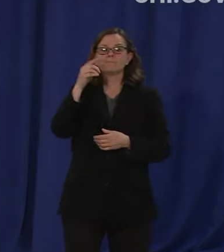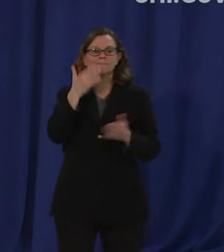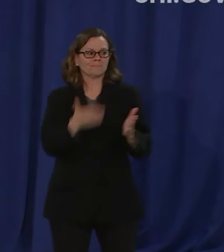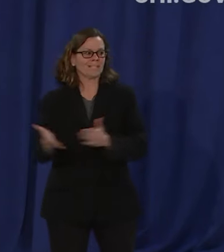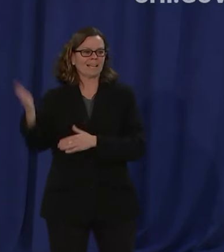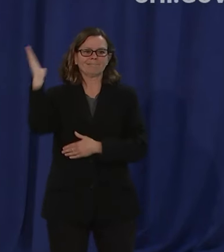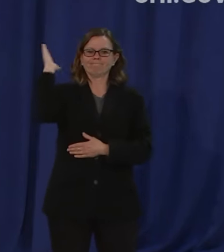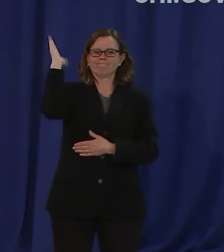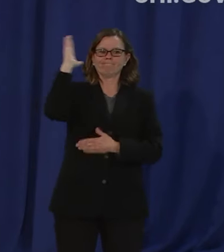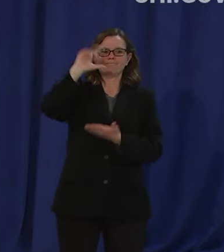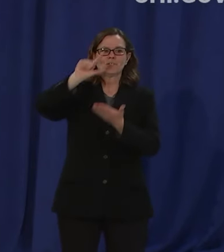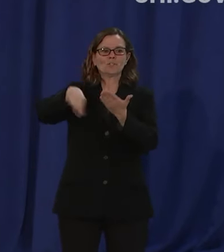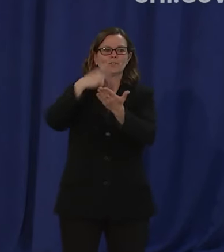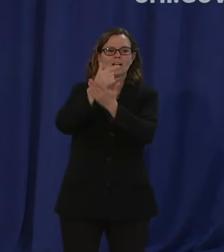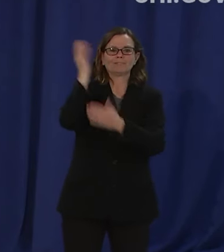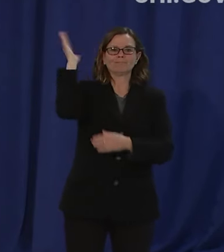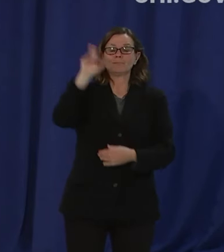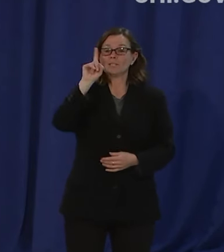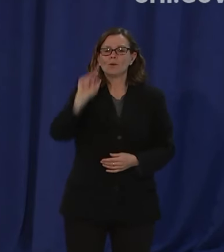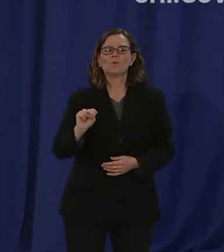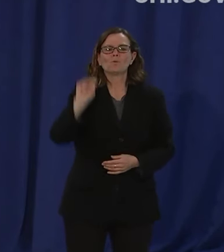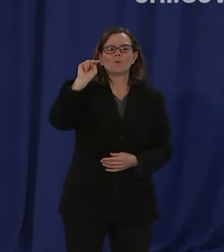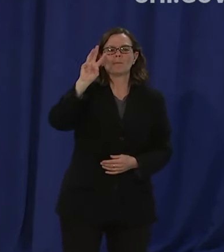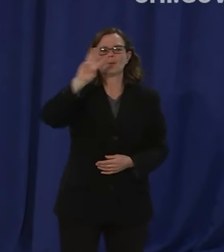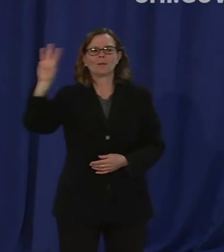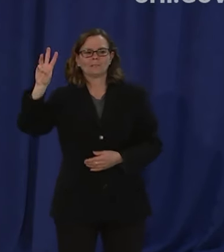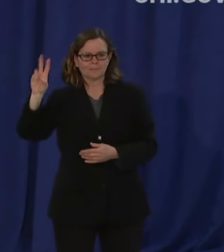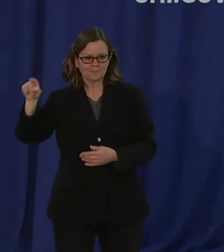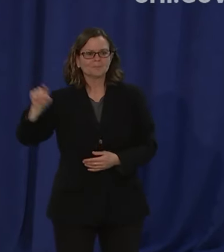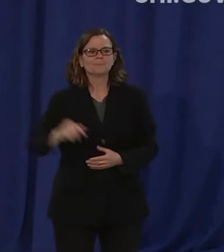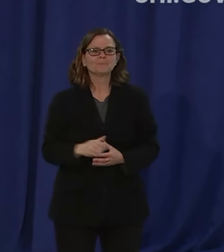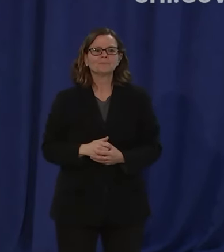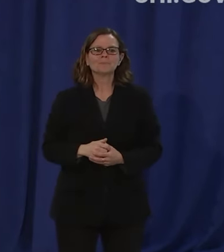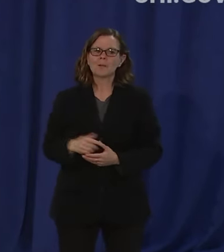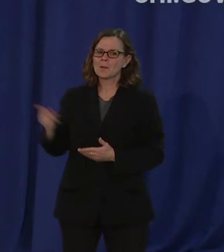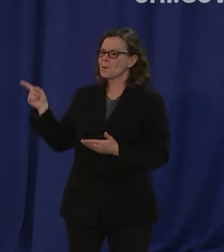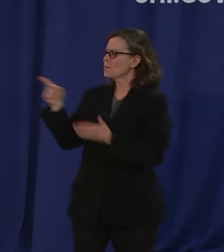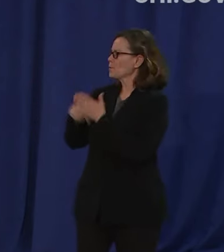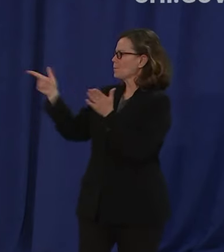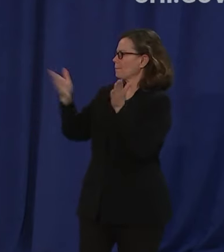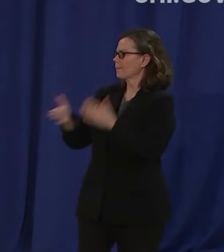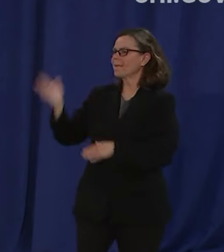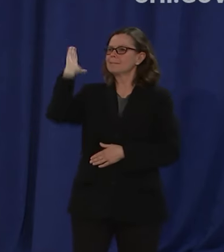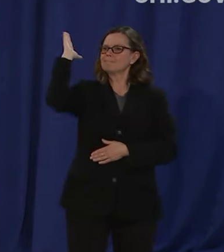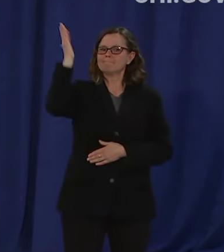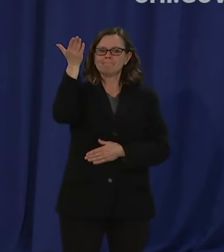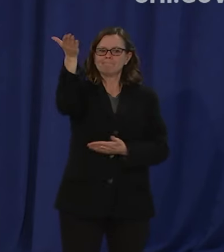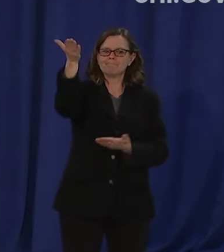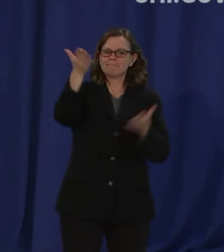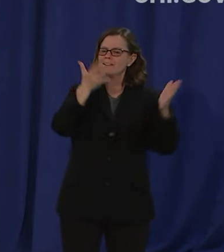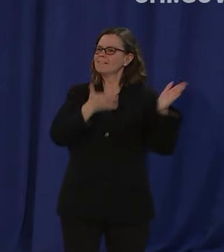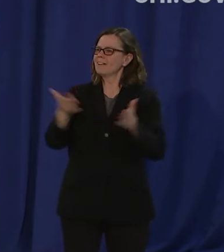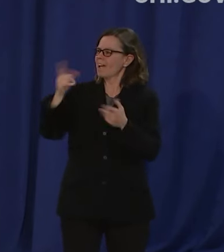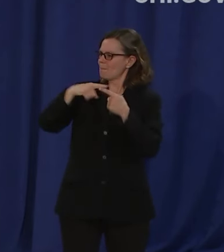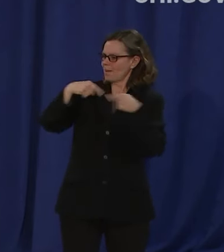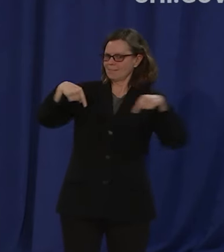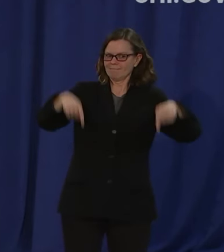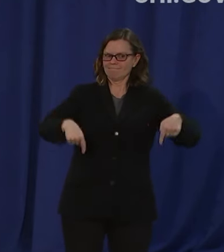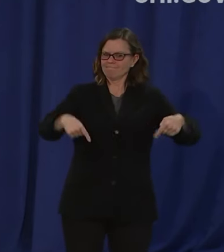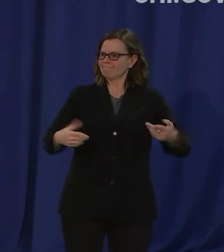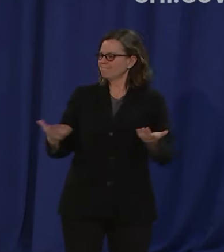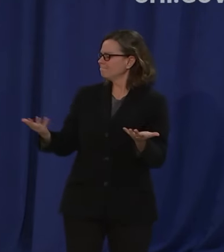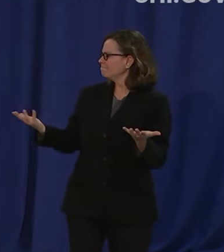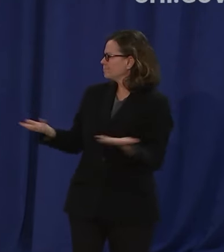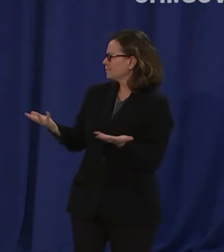what will your message be to the students during these troubled times well um it's uh